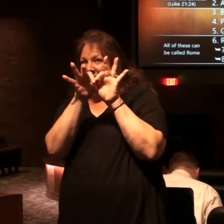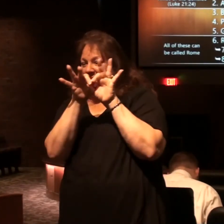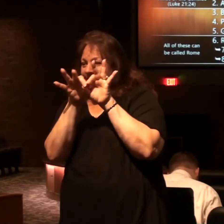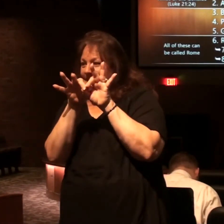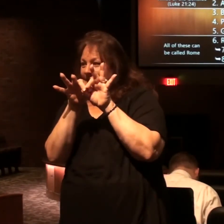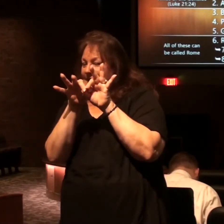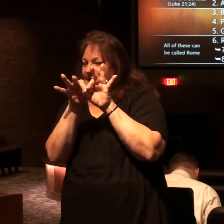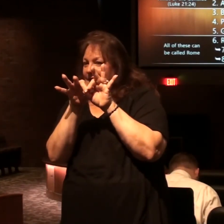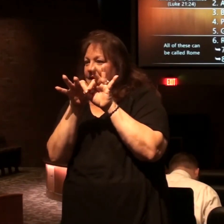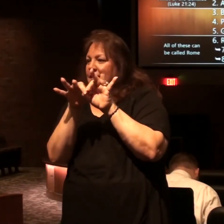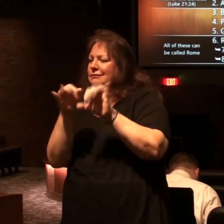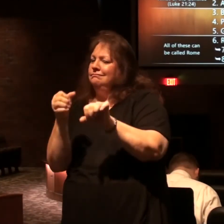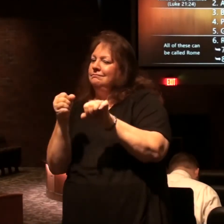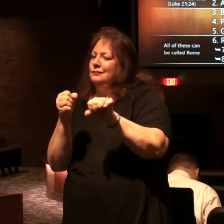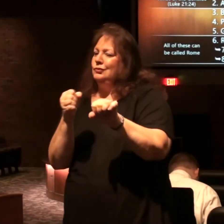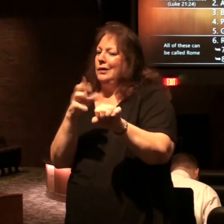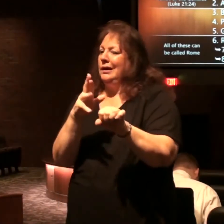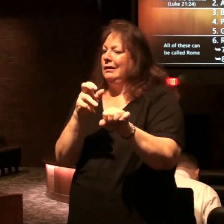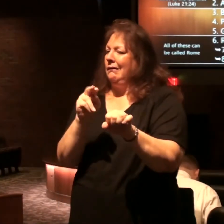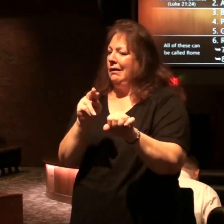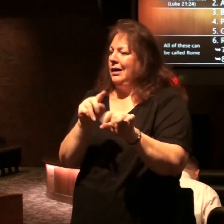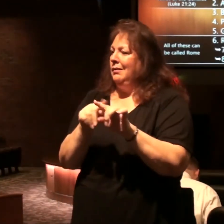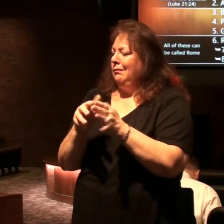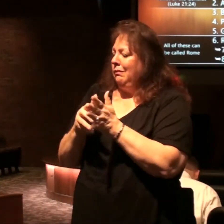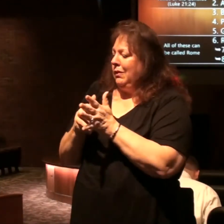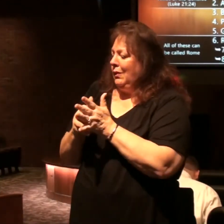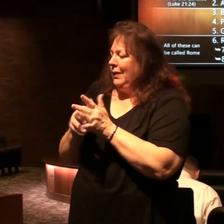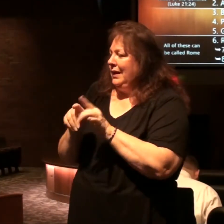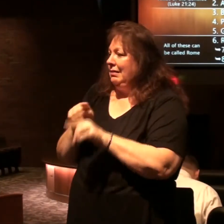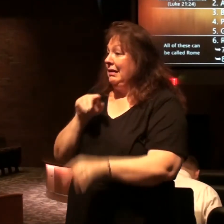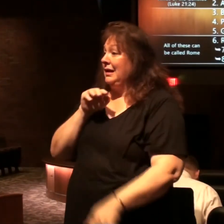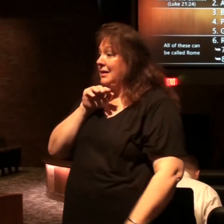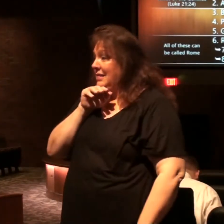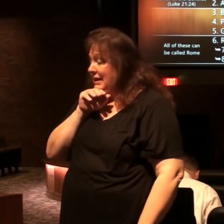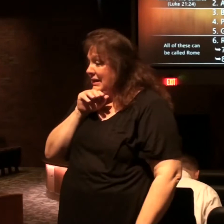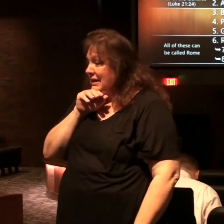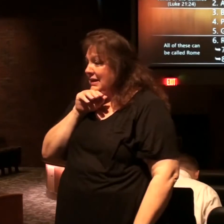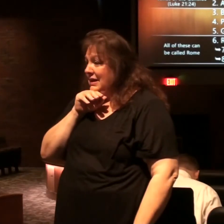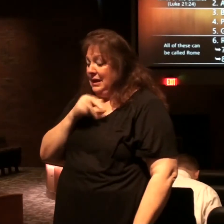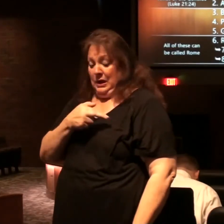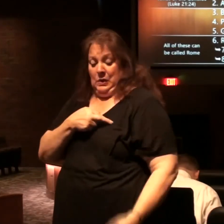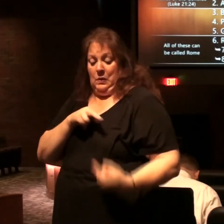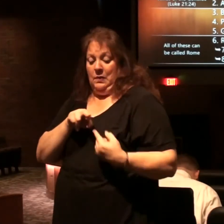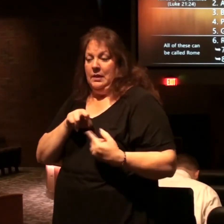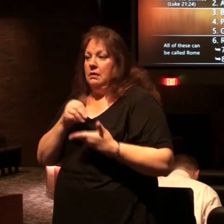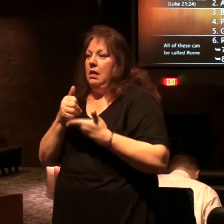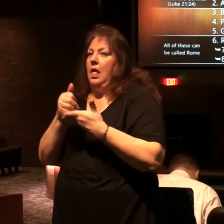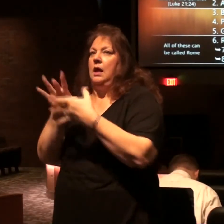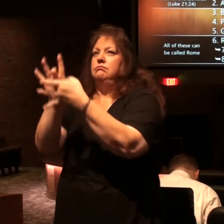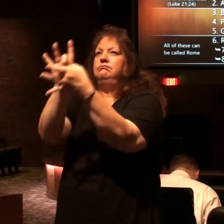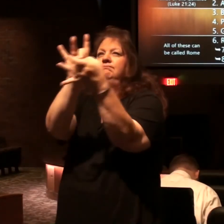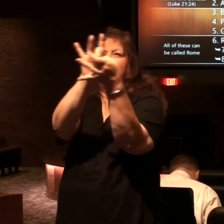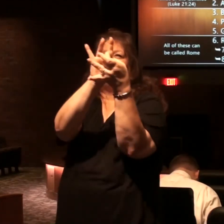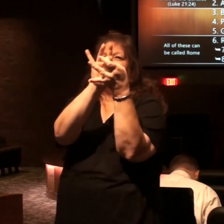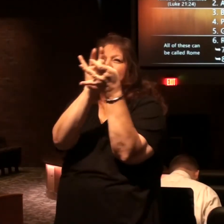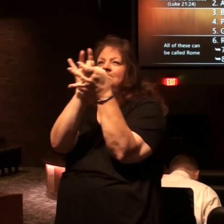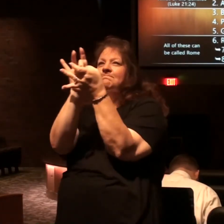confederacy and since it has the strength of iron but the brittleness of pottery that religious dimension can help bind it